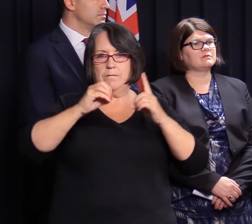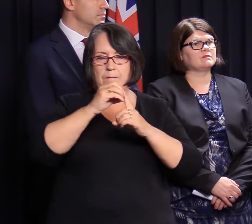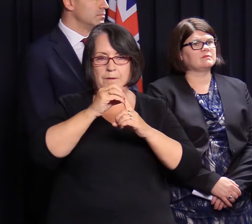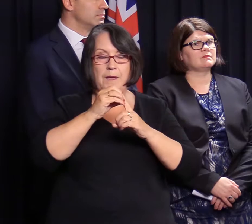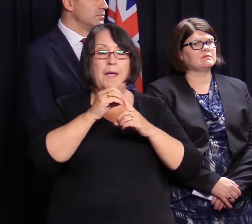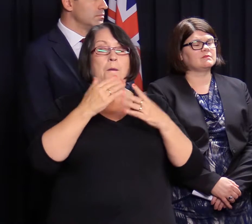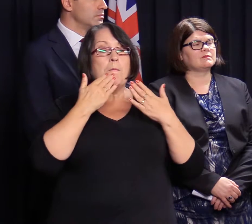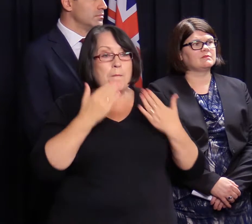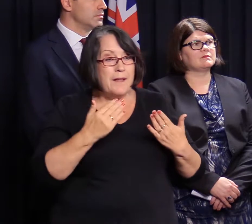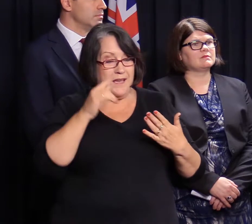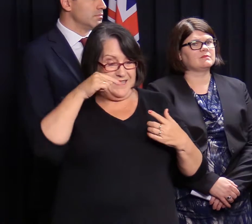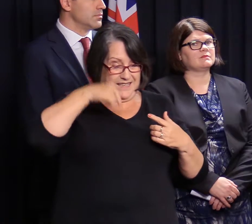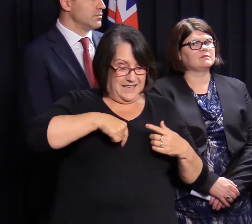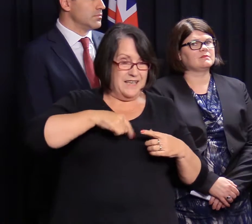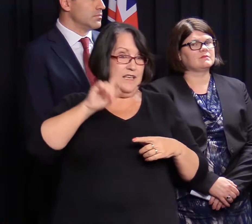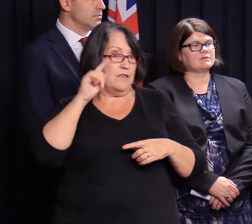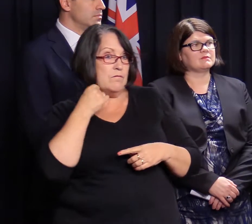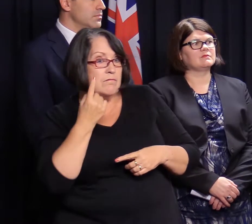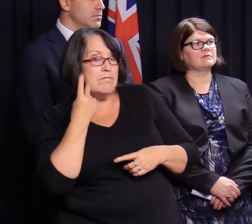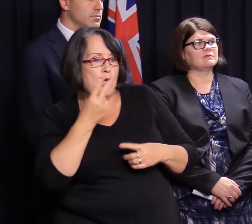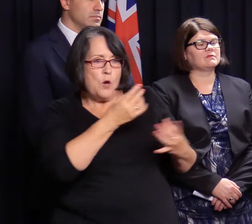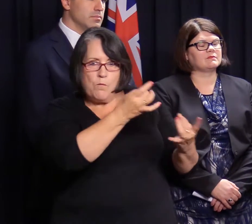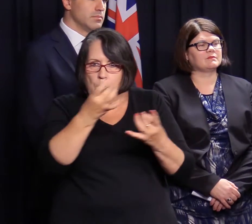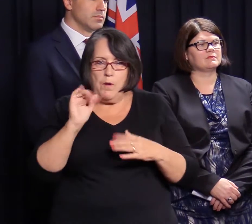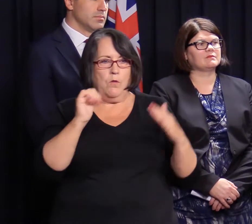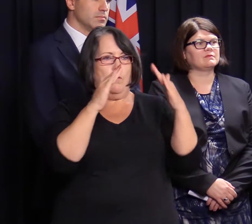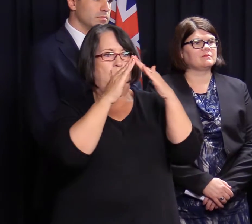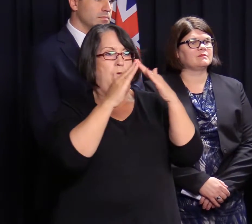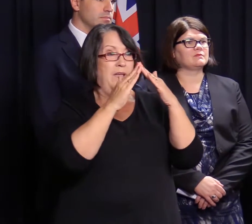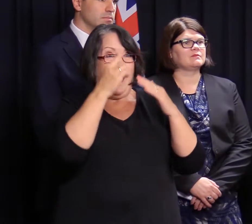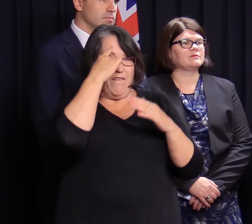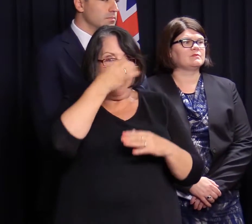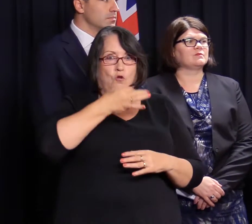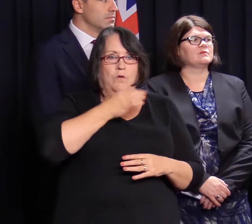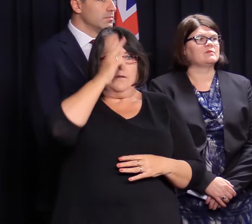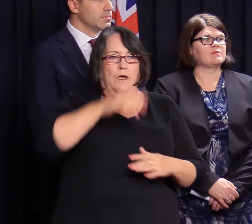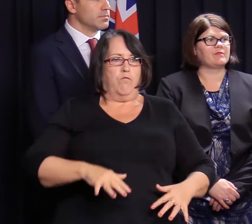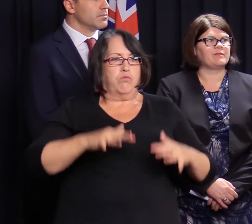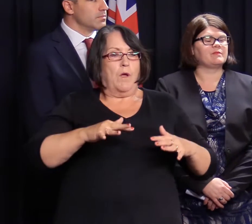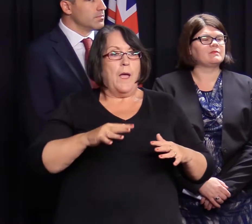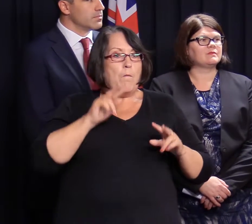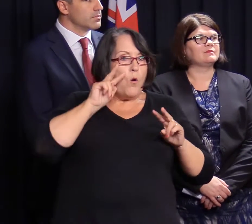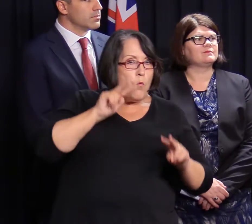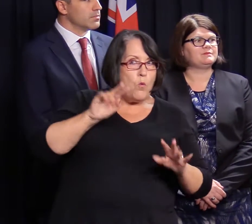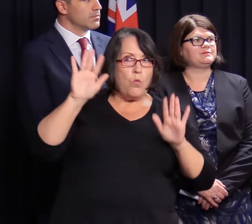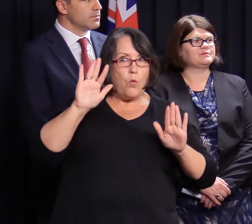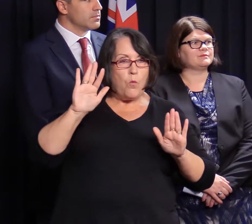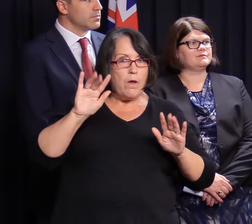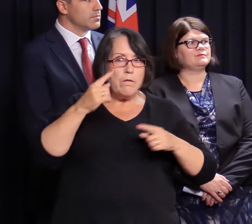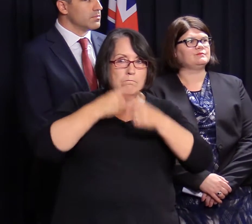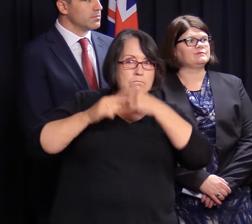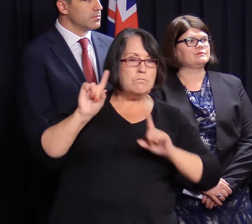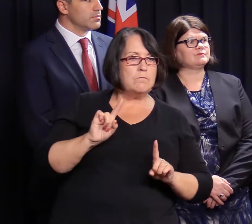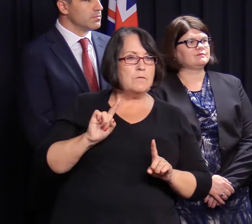Take this opportunity over the next couple of days to prepare your property if you feel that you may be at risk. But again, stay tuned to the weather forecasts and